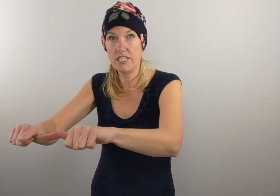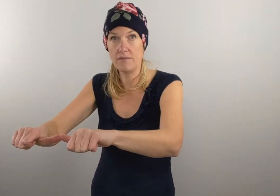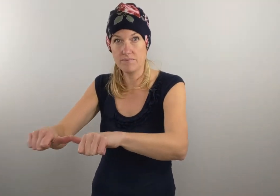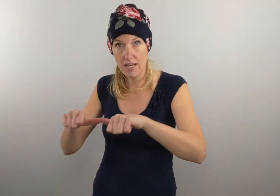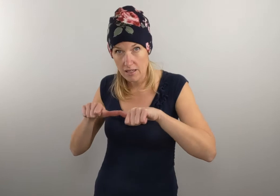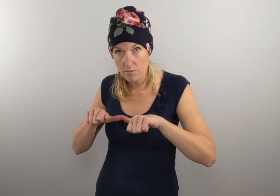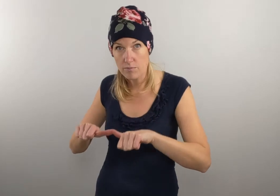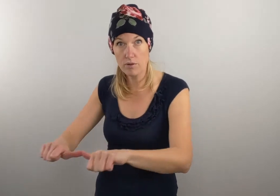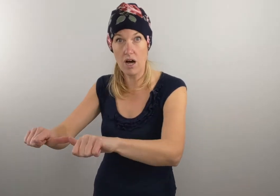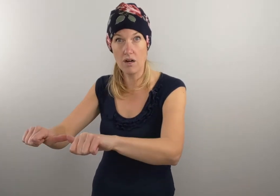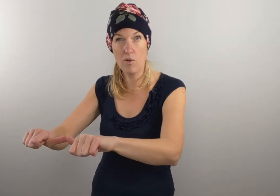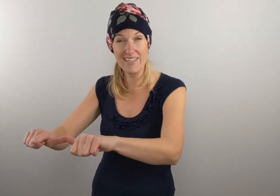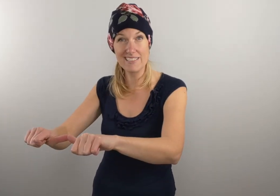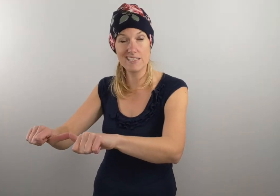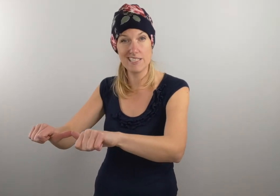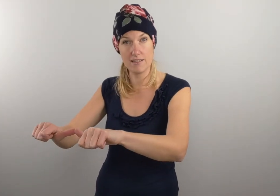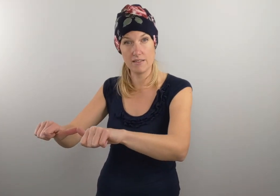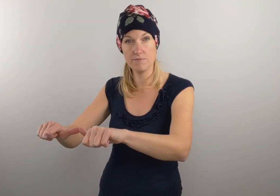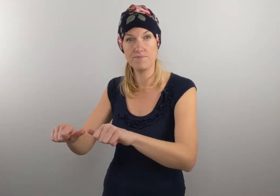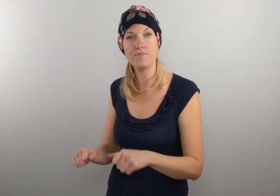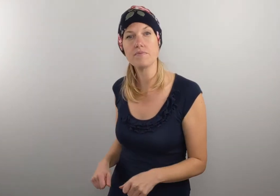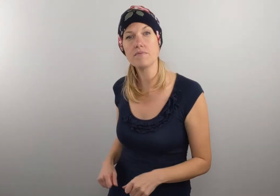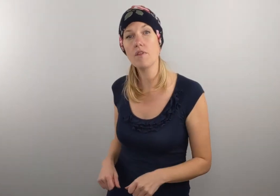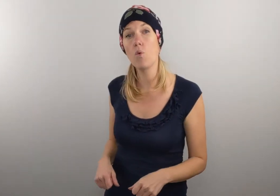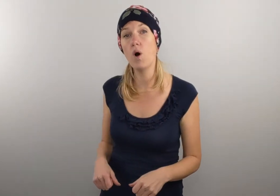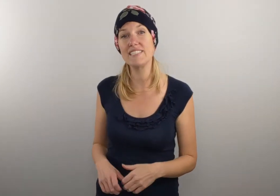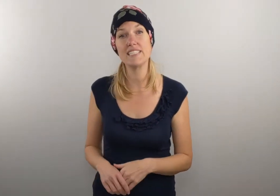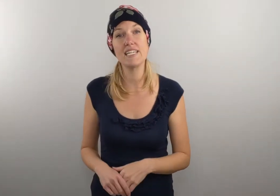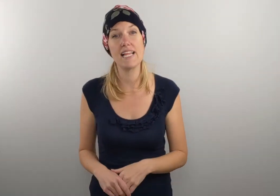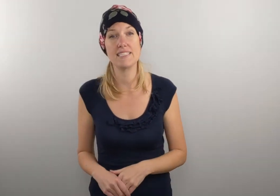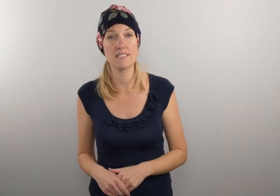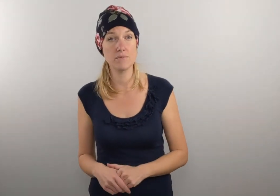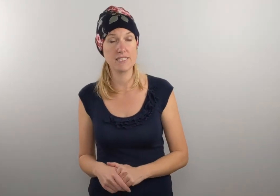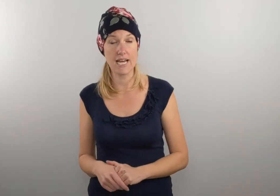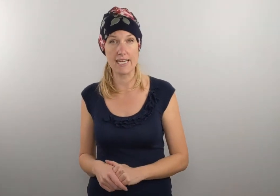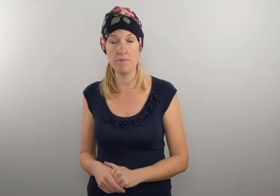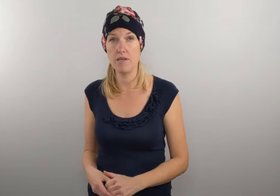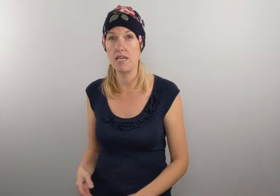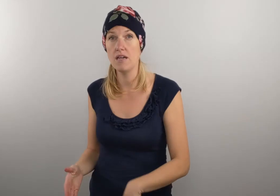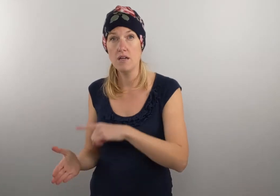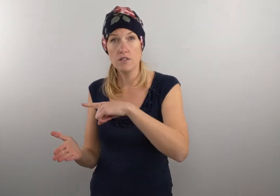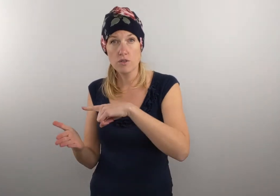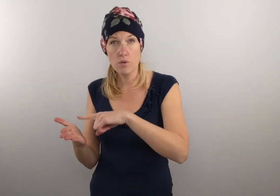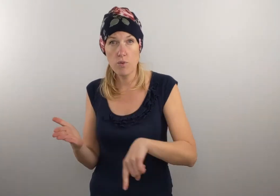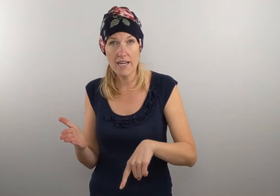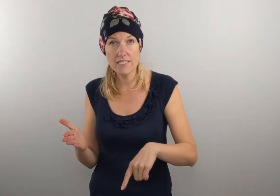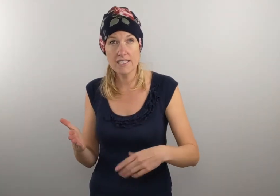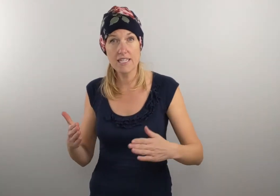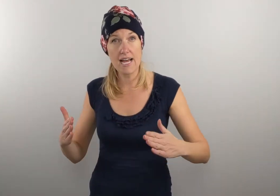it. Okay, prolong. Why does it continue? What the glad sums? Tiding B. So what the glad